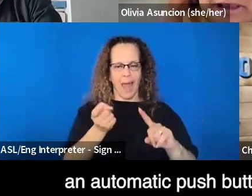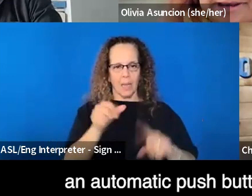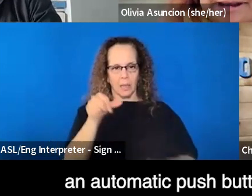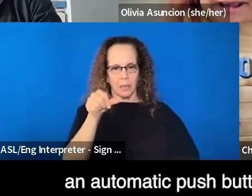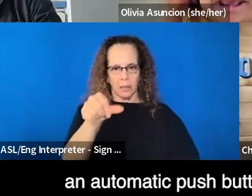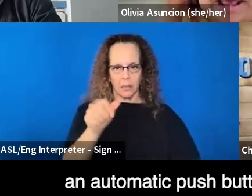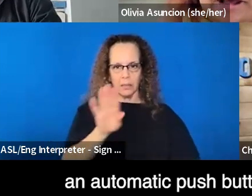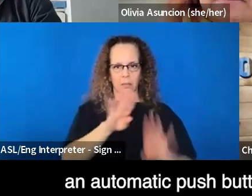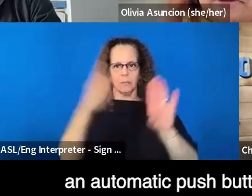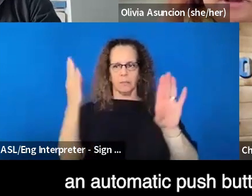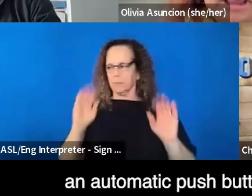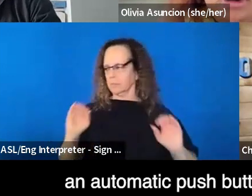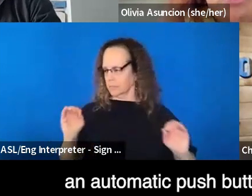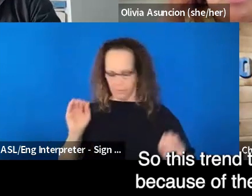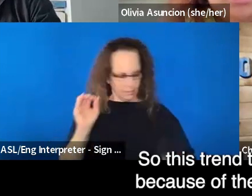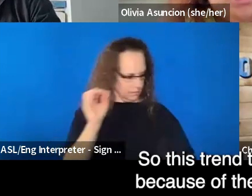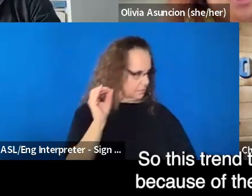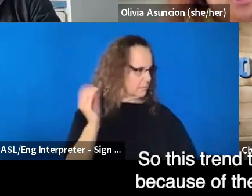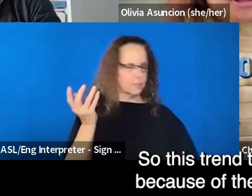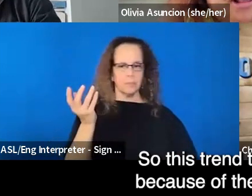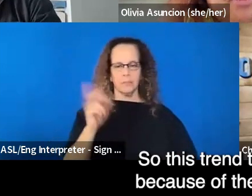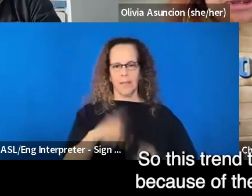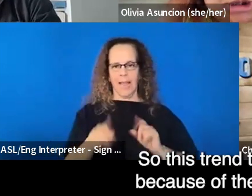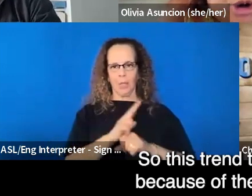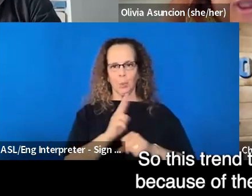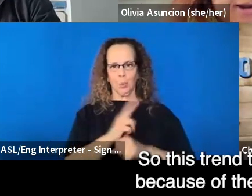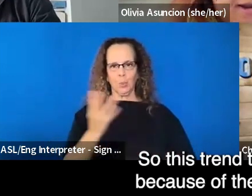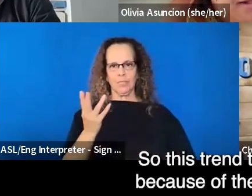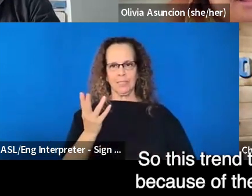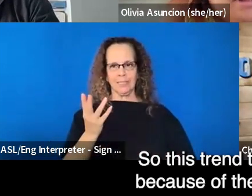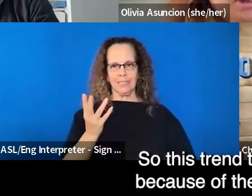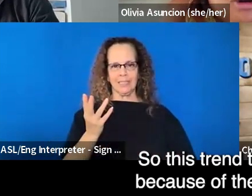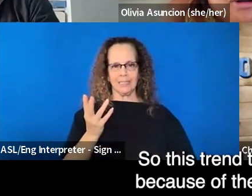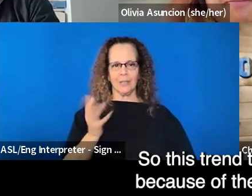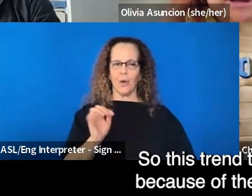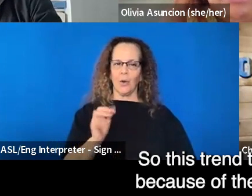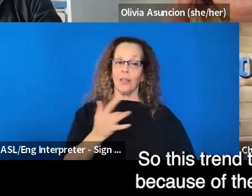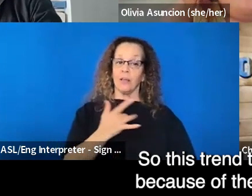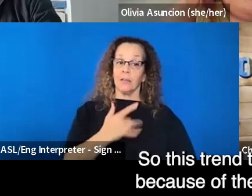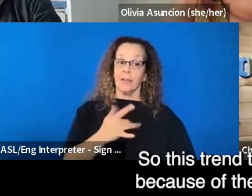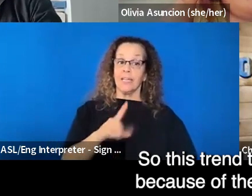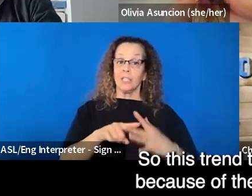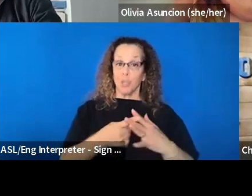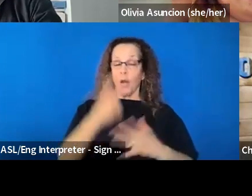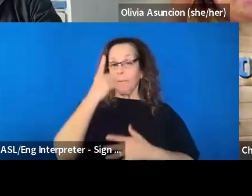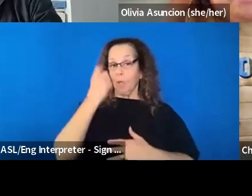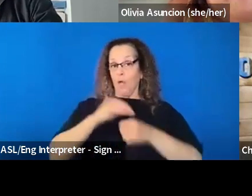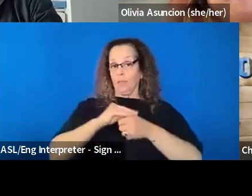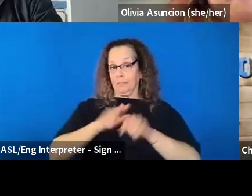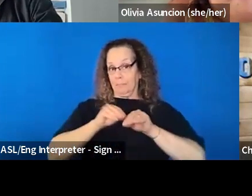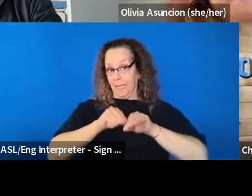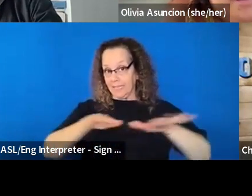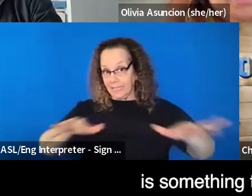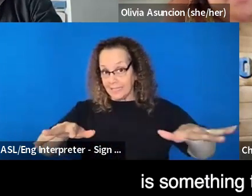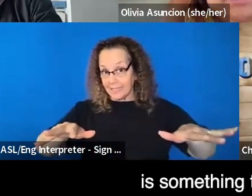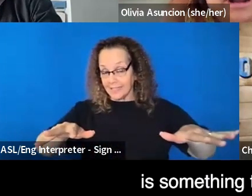that we can, um, that we can use. So this trend that started because of the pandemic, um,